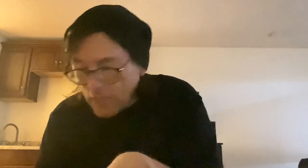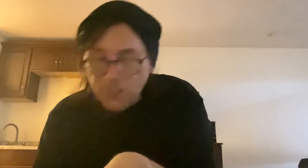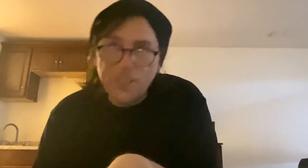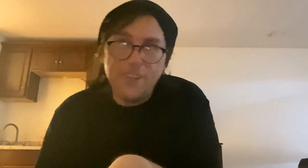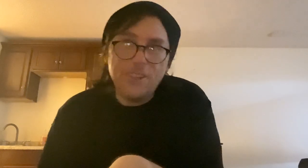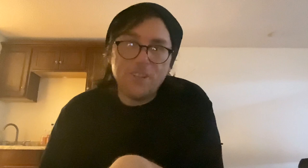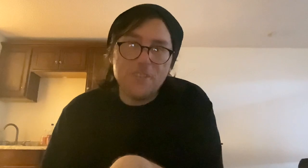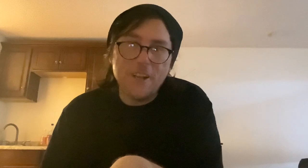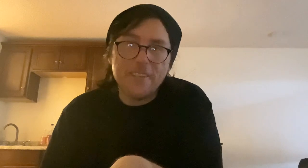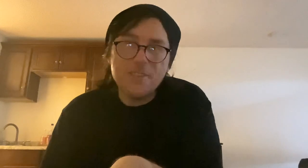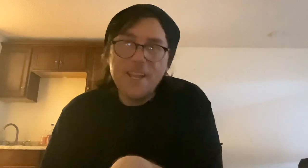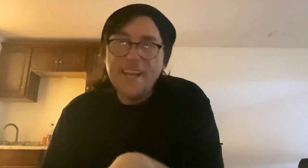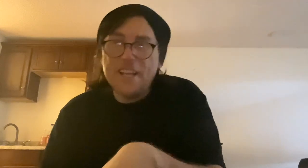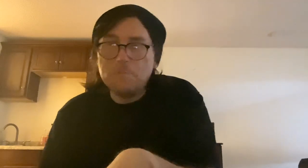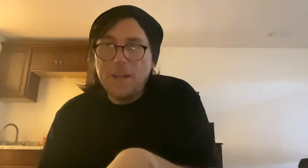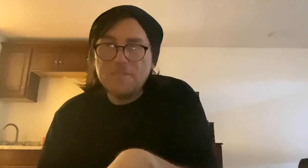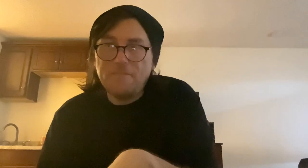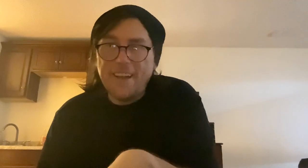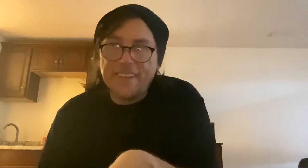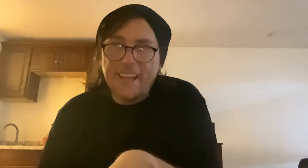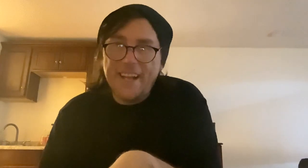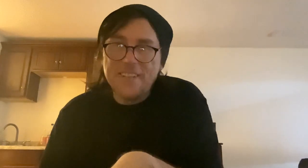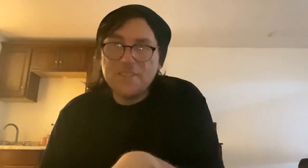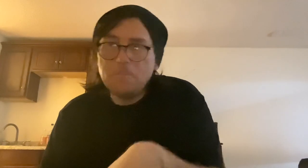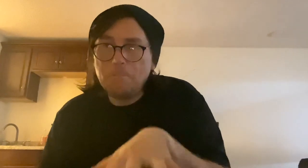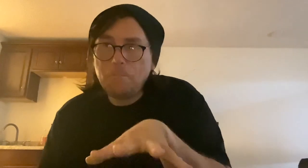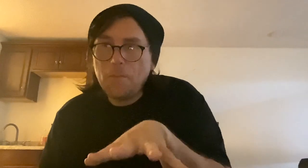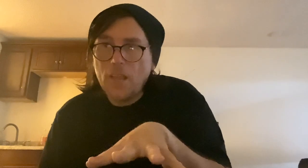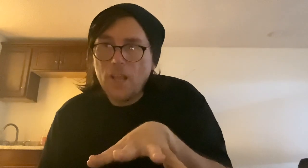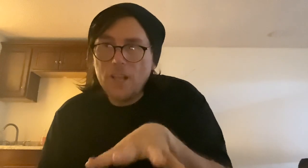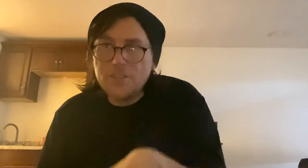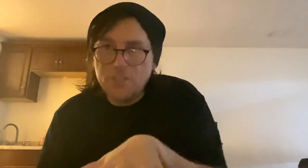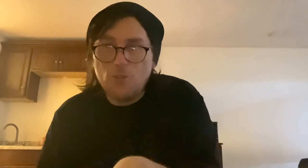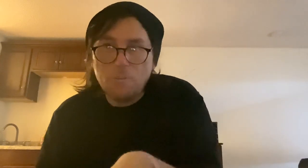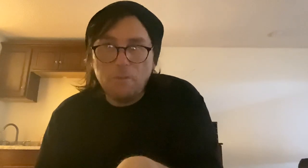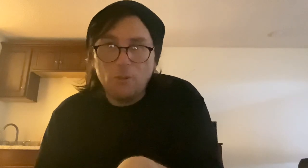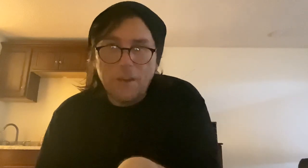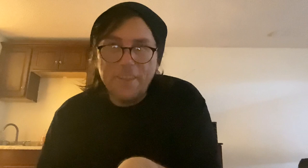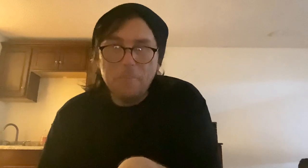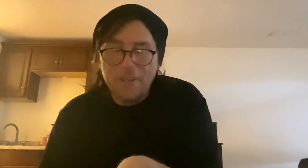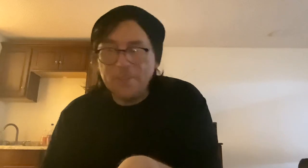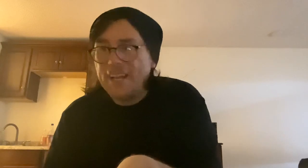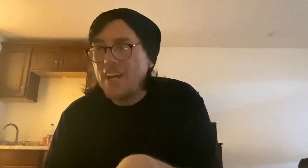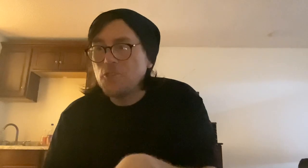in their contracts, it's specifying that since you're employed by them under that contract,